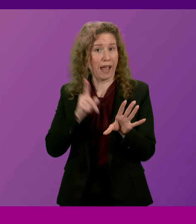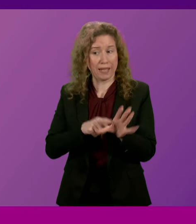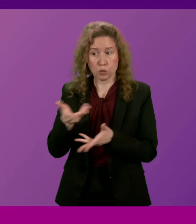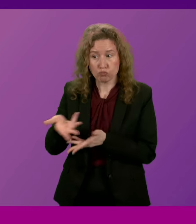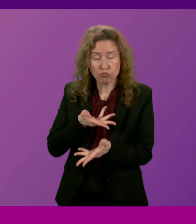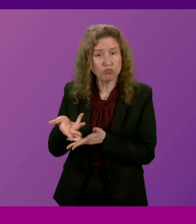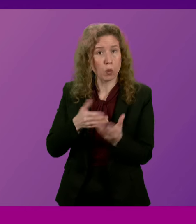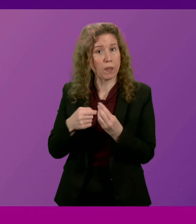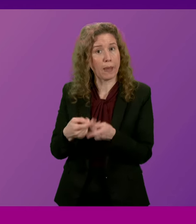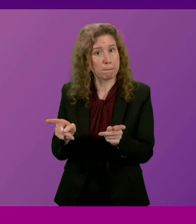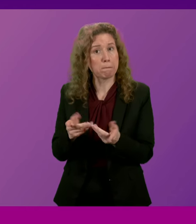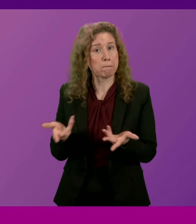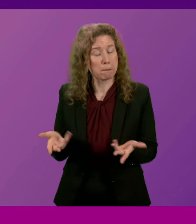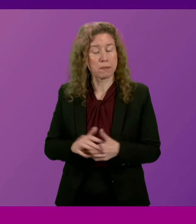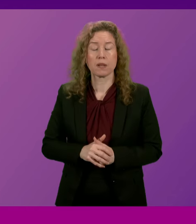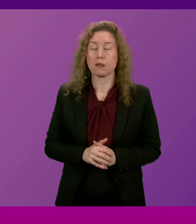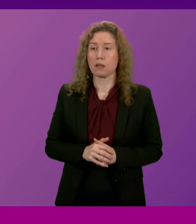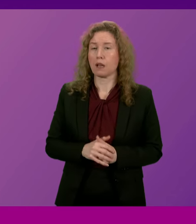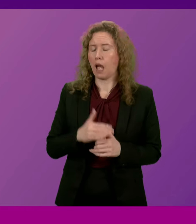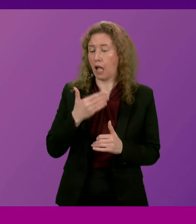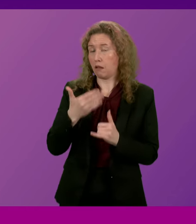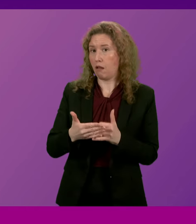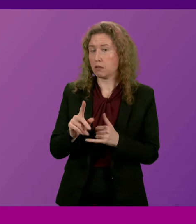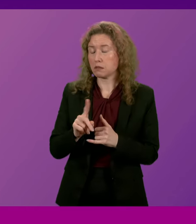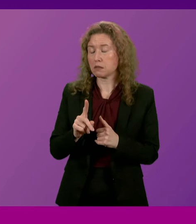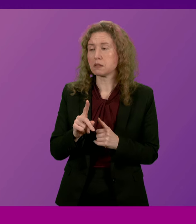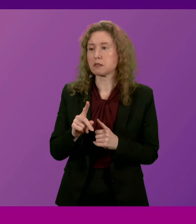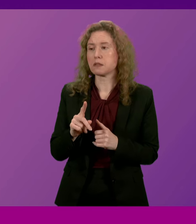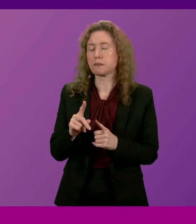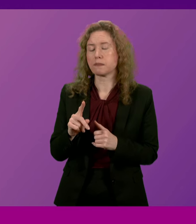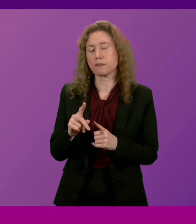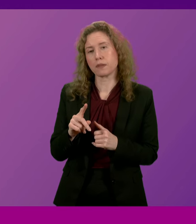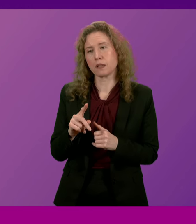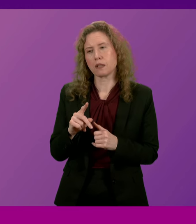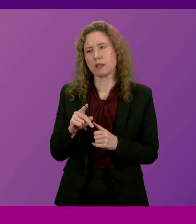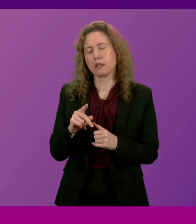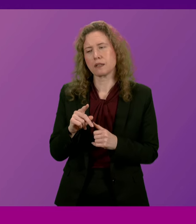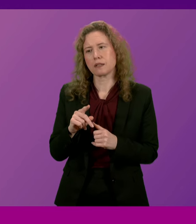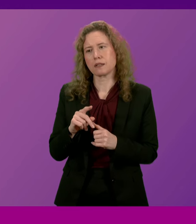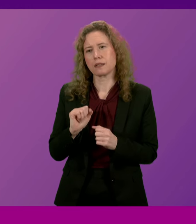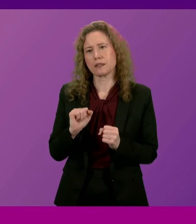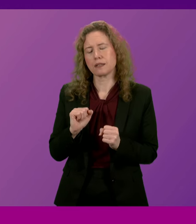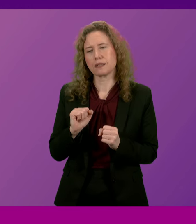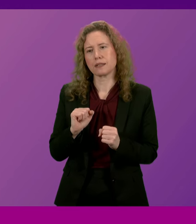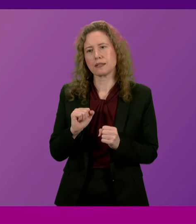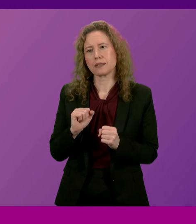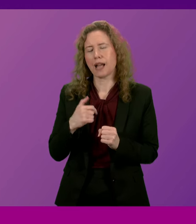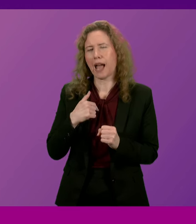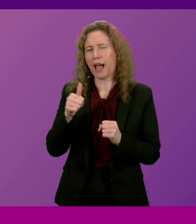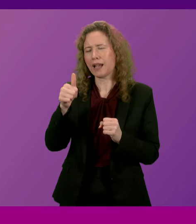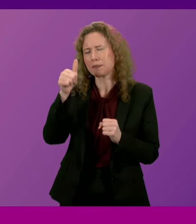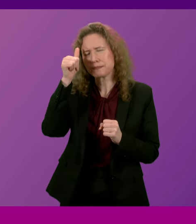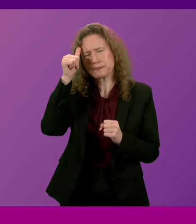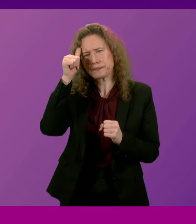to do so. And finally, President and Officer, there is... I'm aware